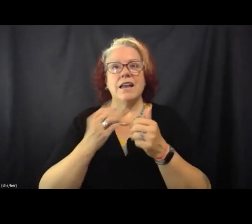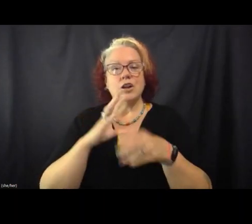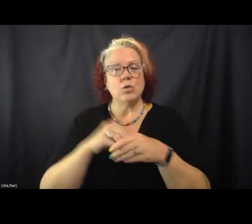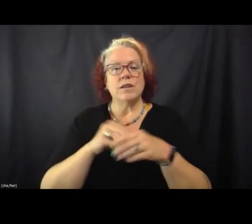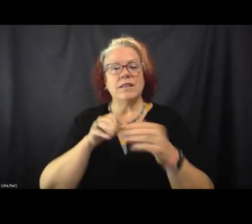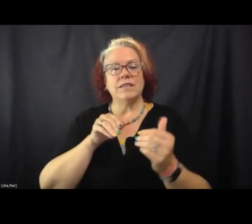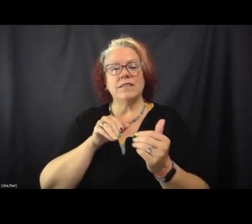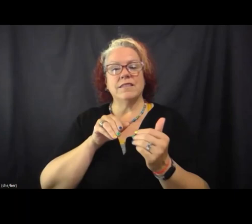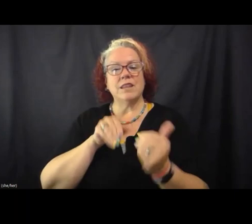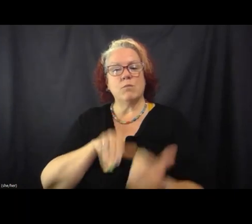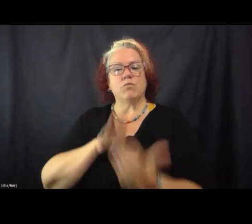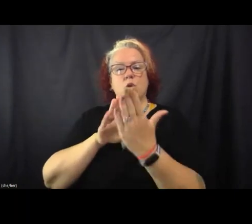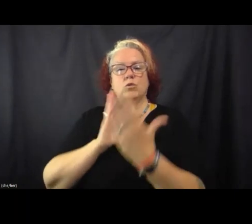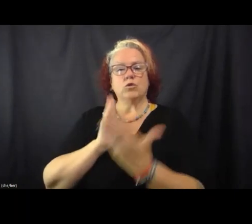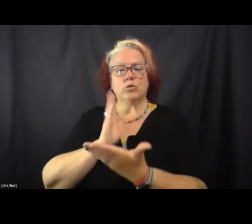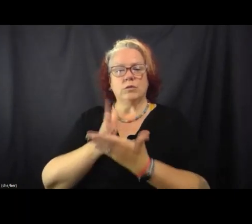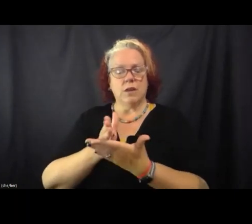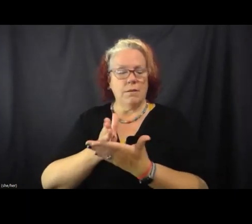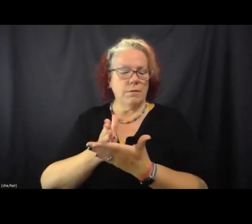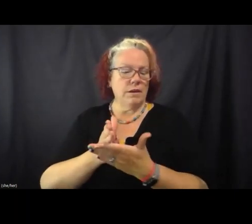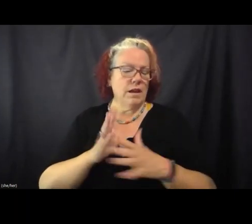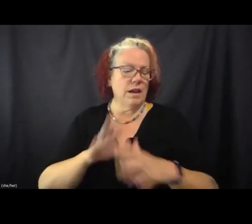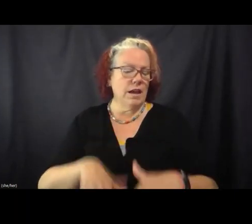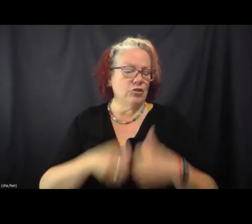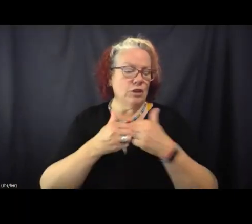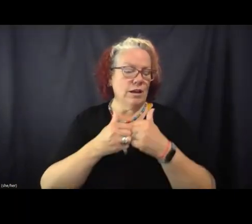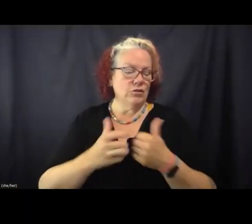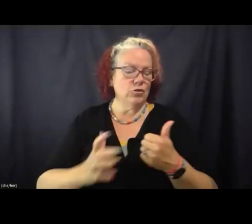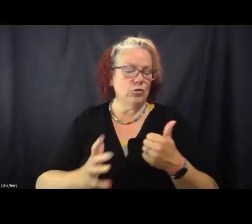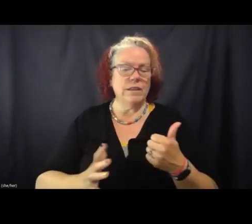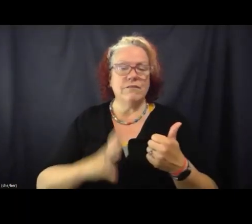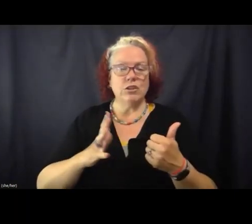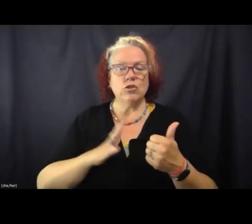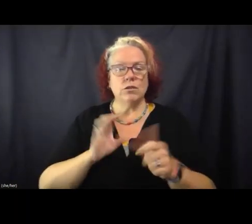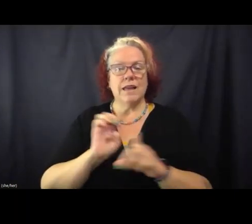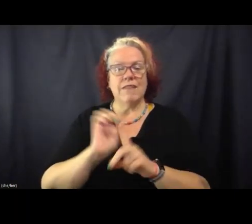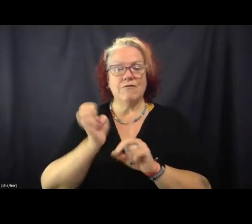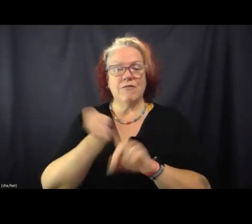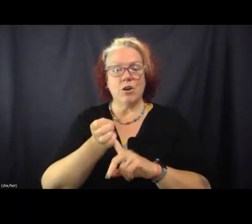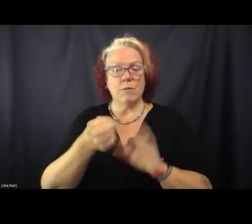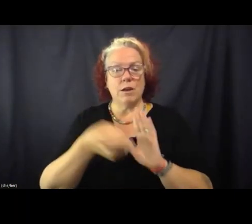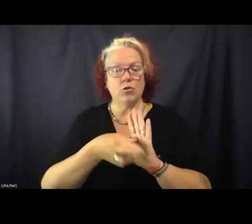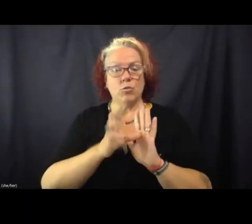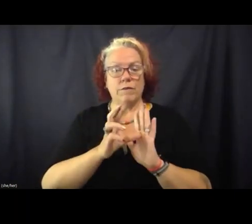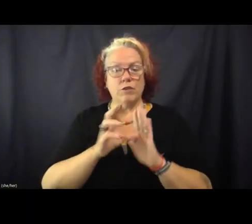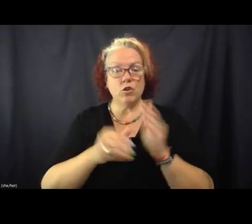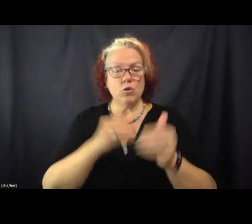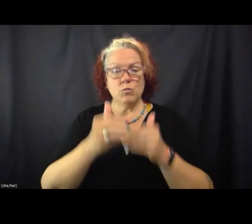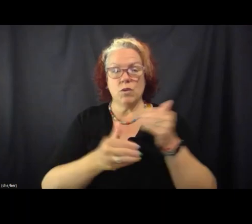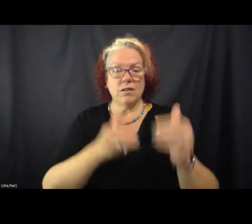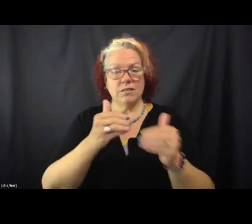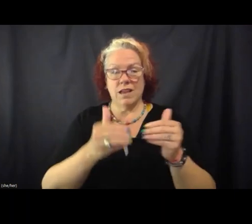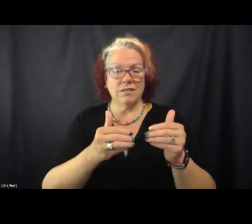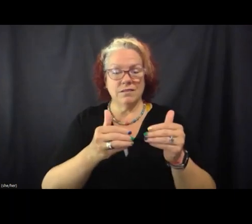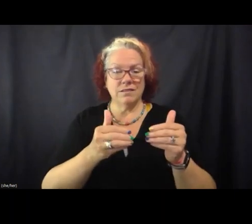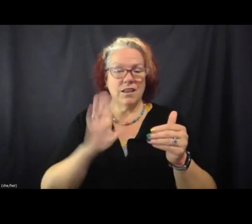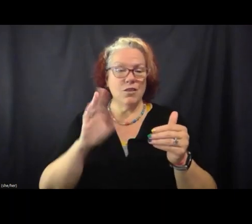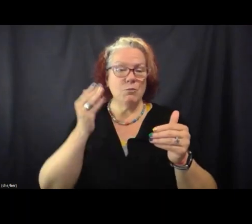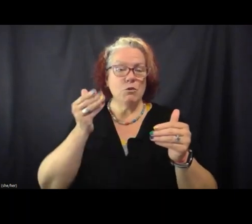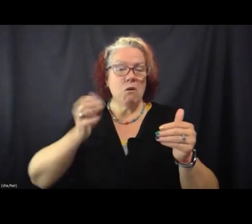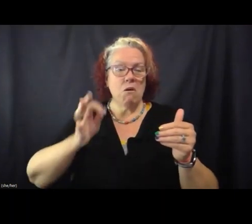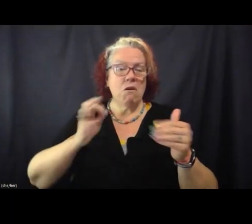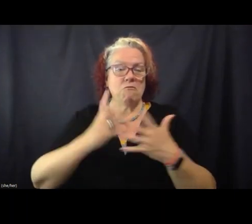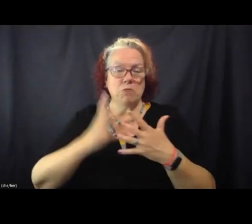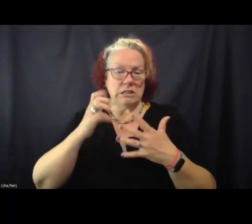challenges to the official environmental review process that the Bureau of Prisons had to engage in legally to build a prison.